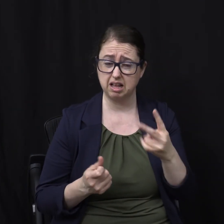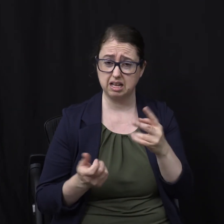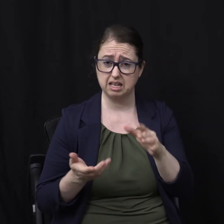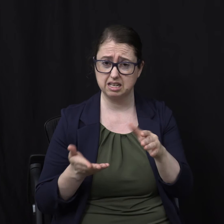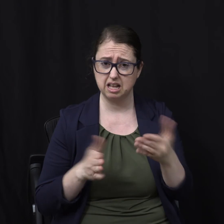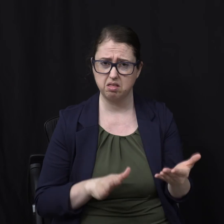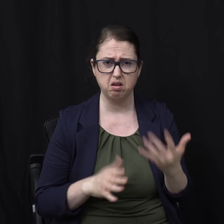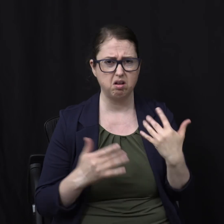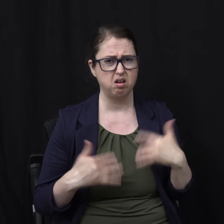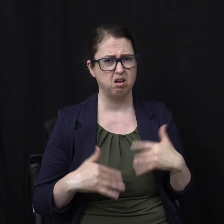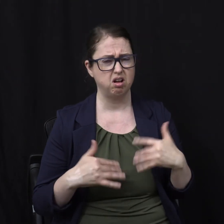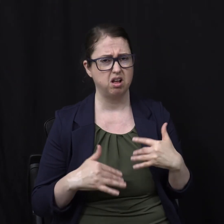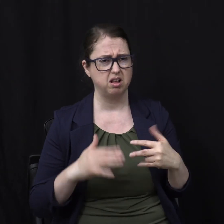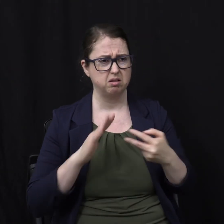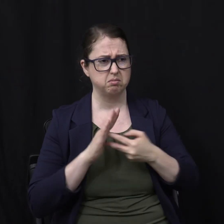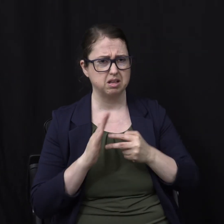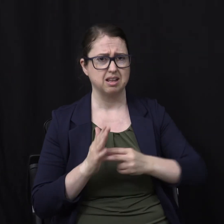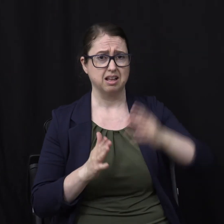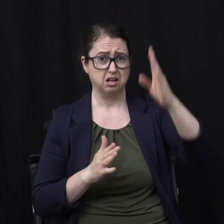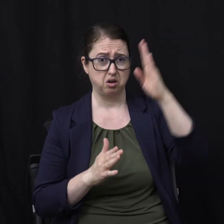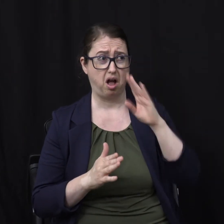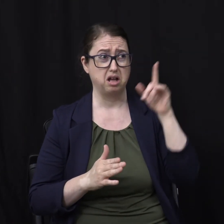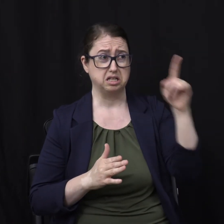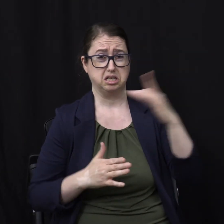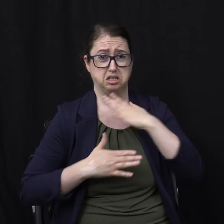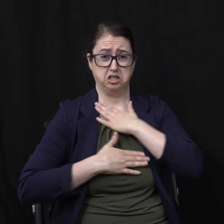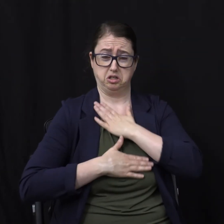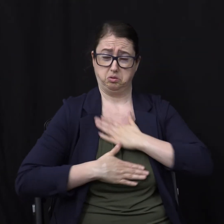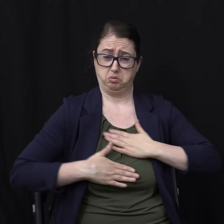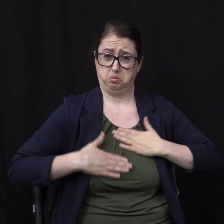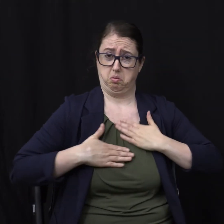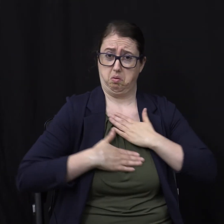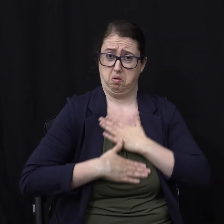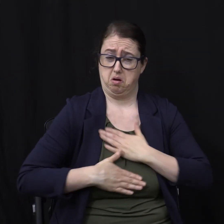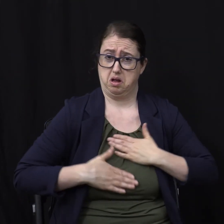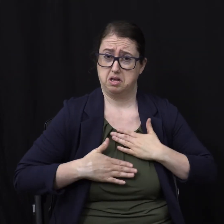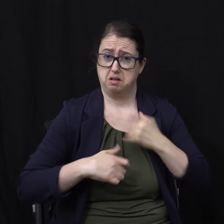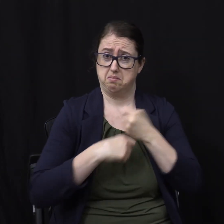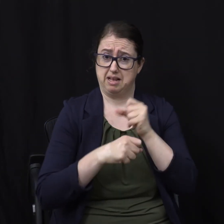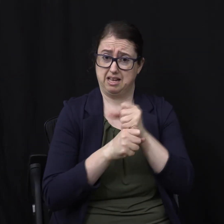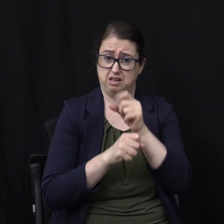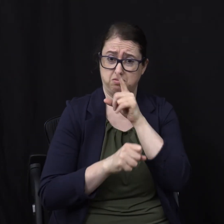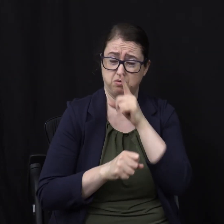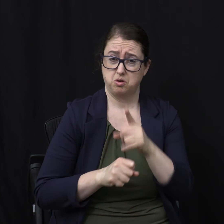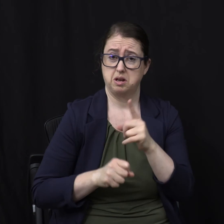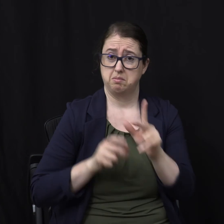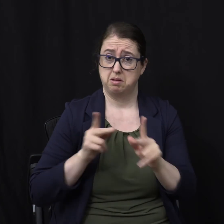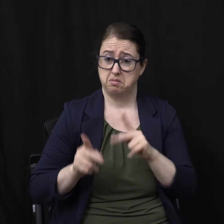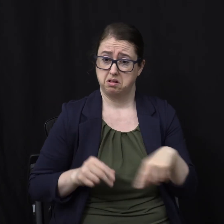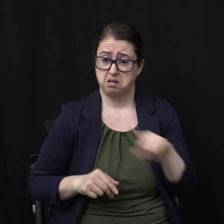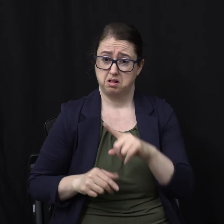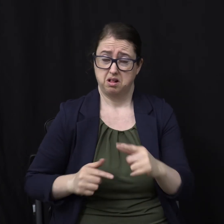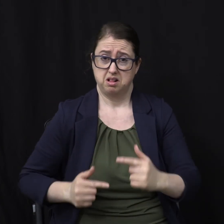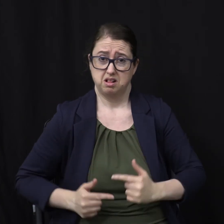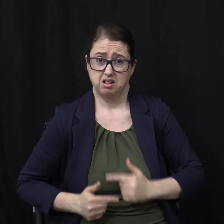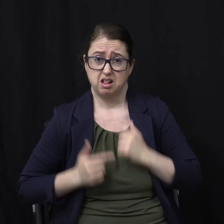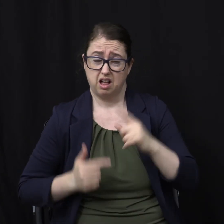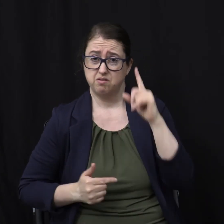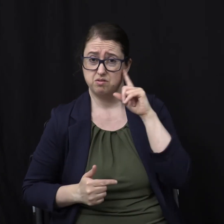God forbid the thought That he would delight In Keeping people Artificially alive Immortally